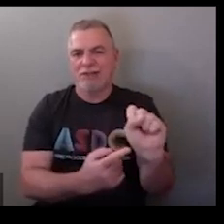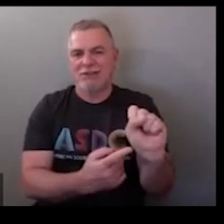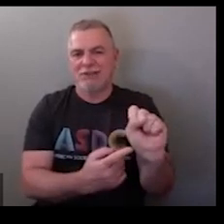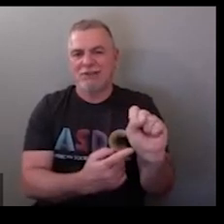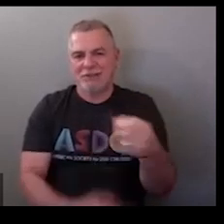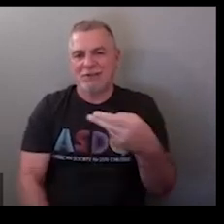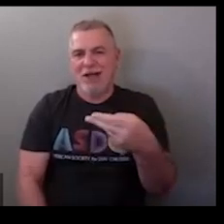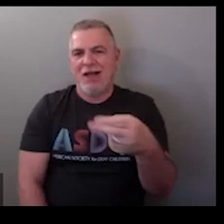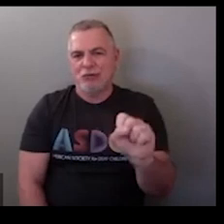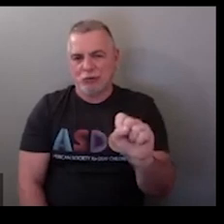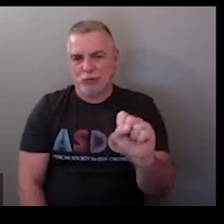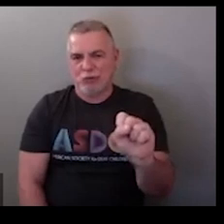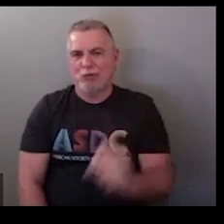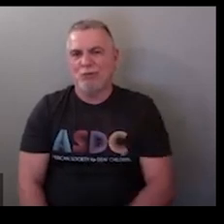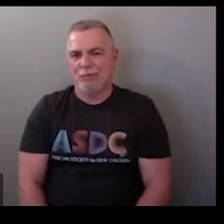HS yes